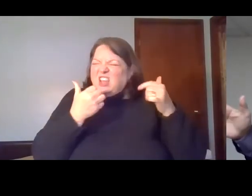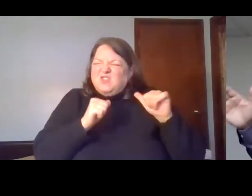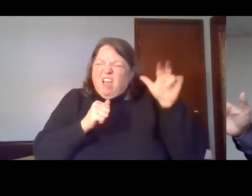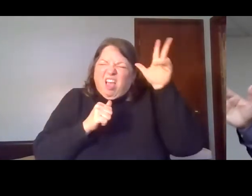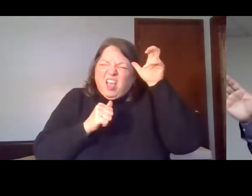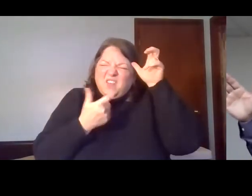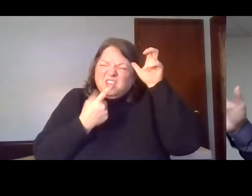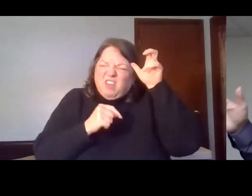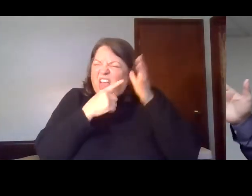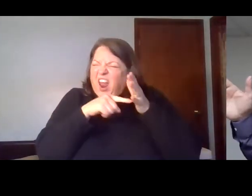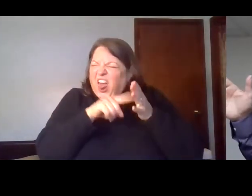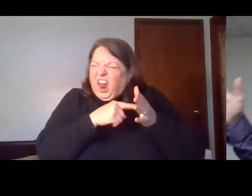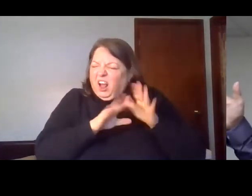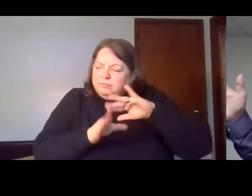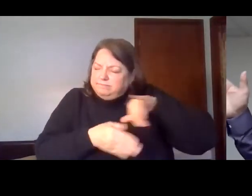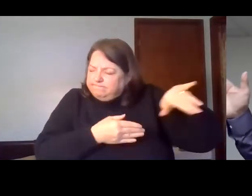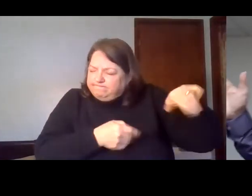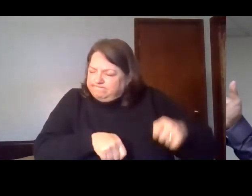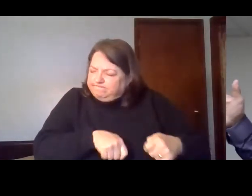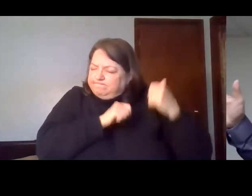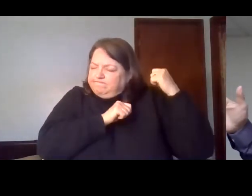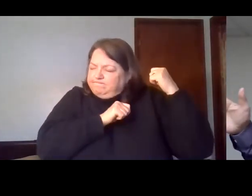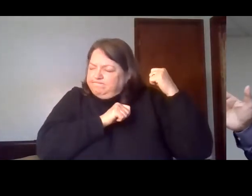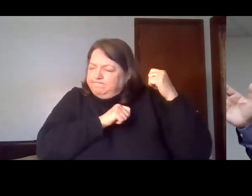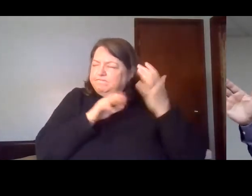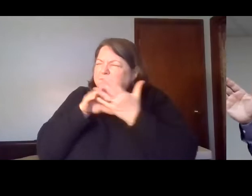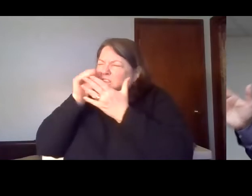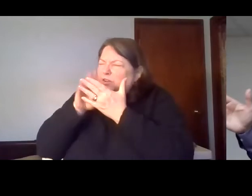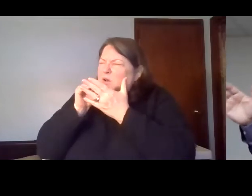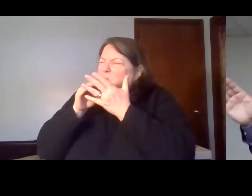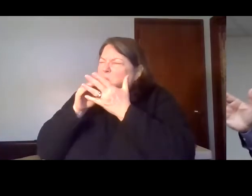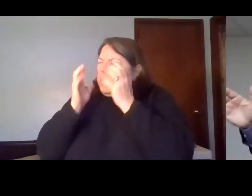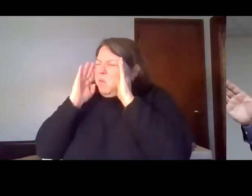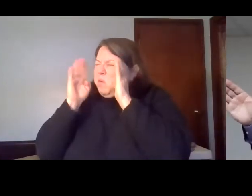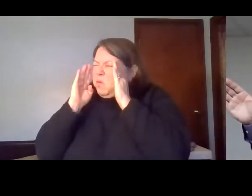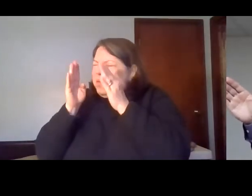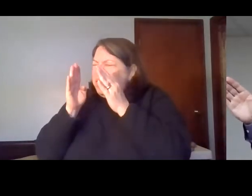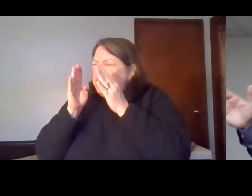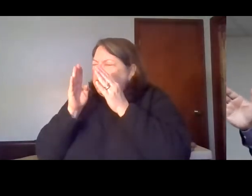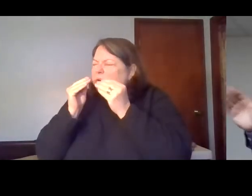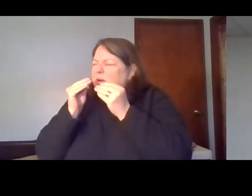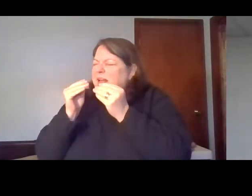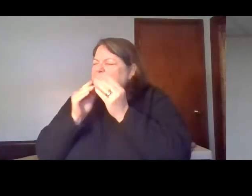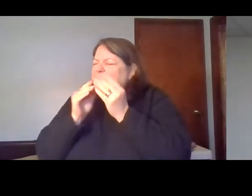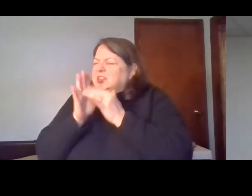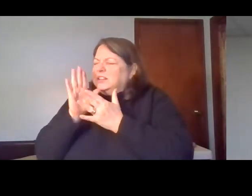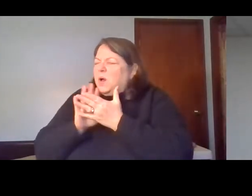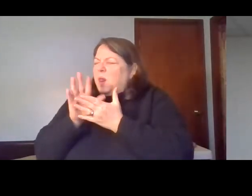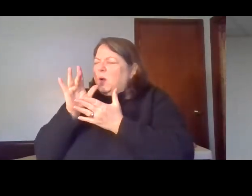attempt that the enemy would do to keep us from hearing and from receiving from your Word today for the glory of Jesus. In his name